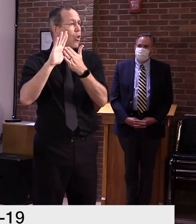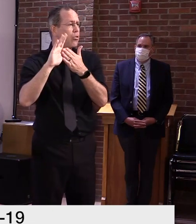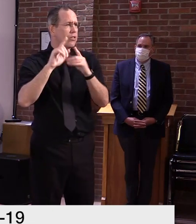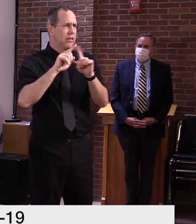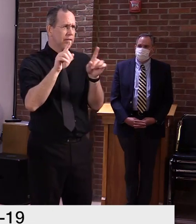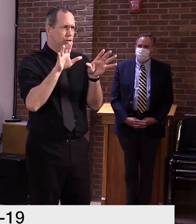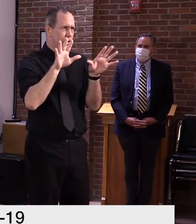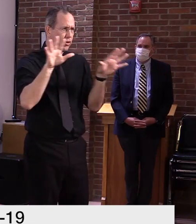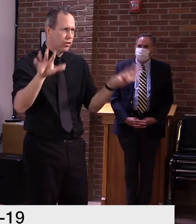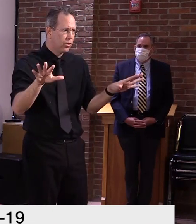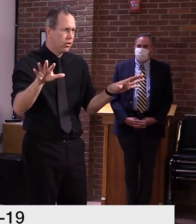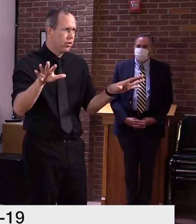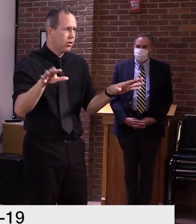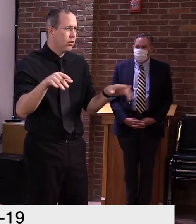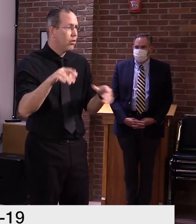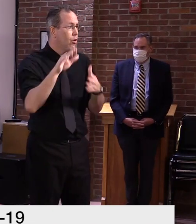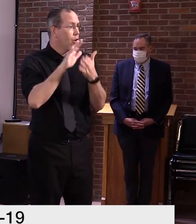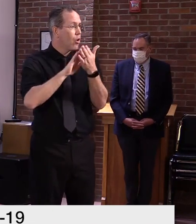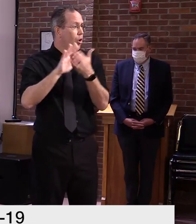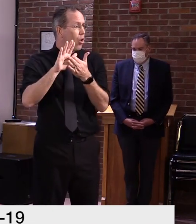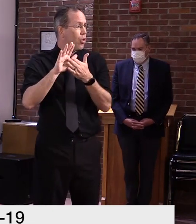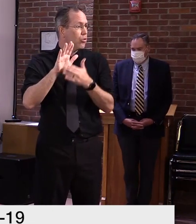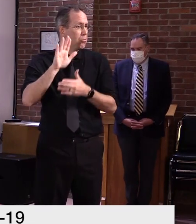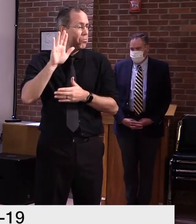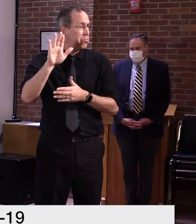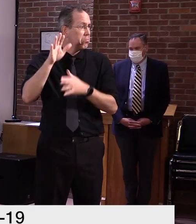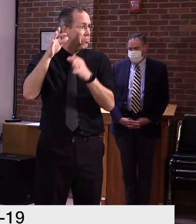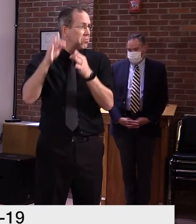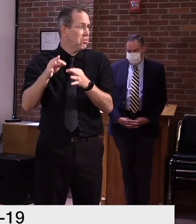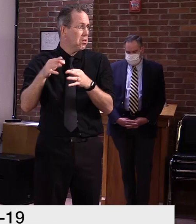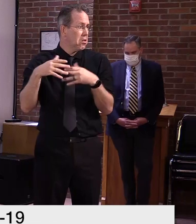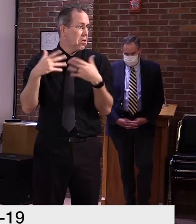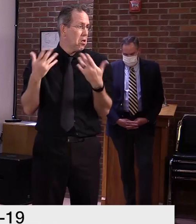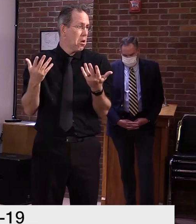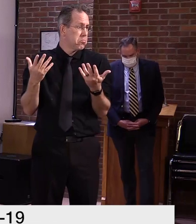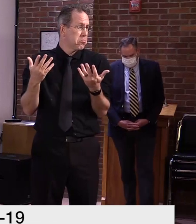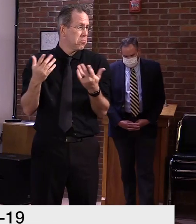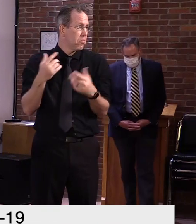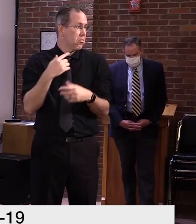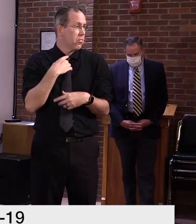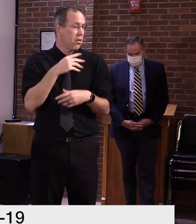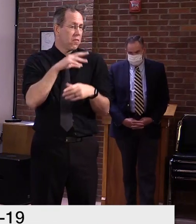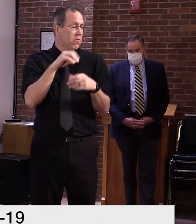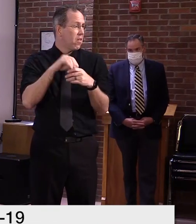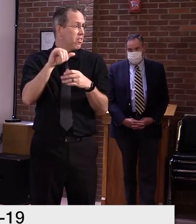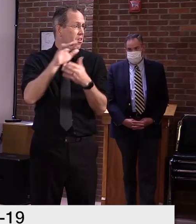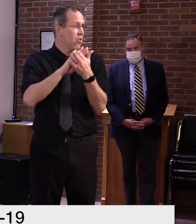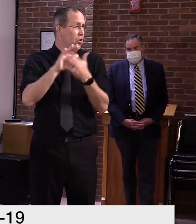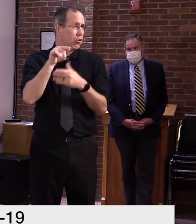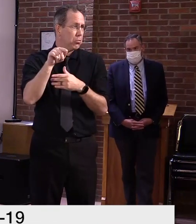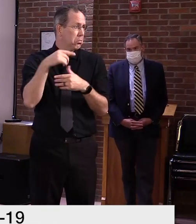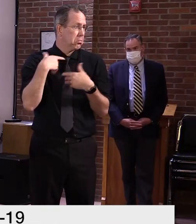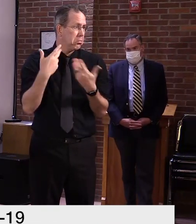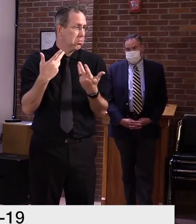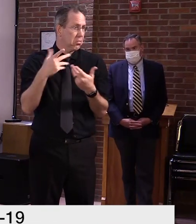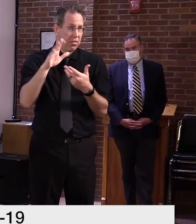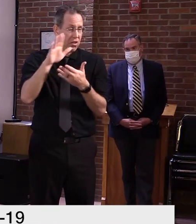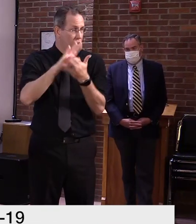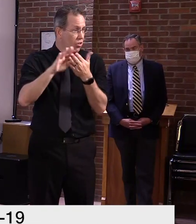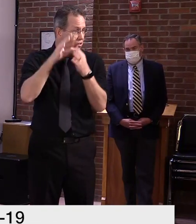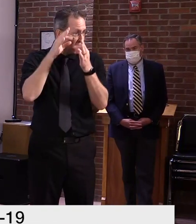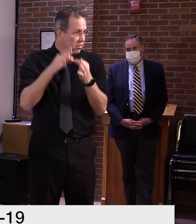decision, uh, to not provide, uh, um, in-person instruction at Castleton. I've